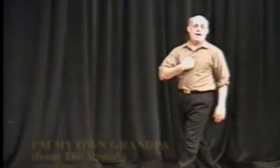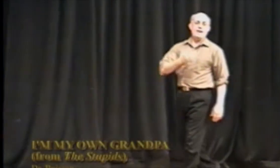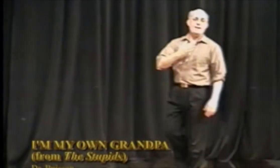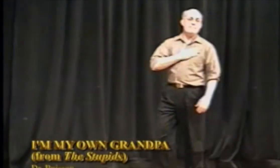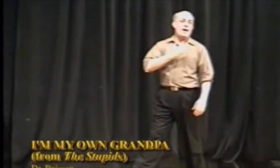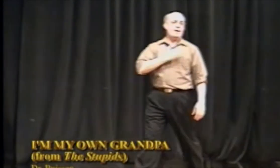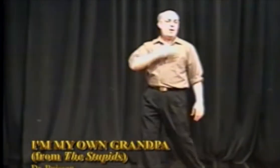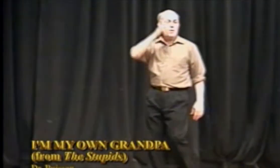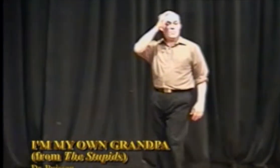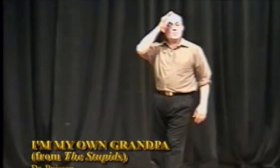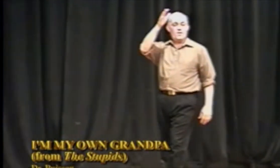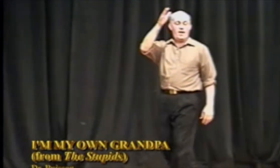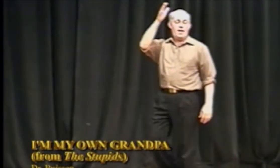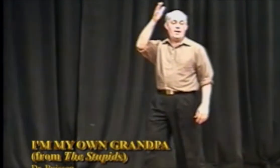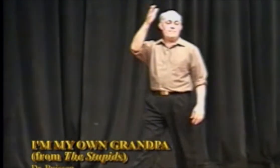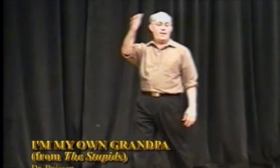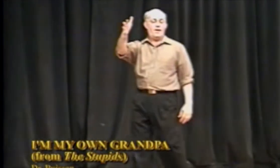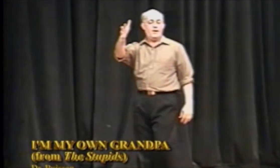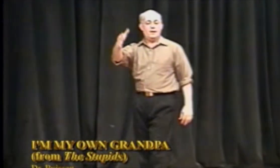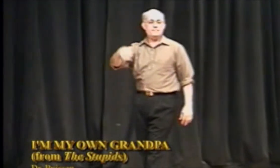I'm my own grandpa.